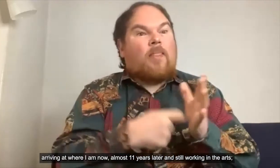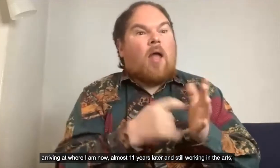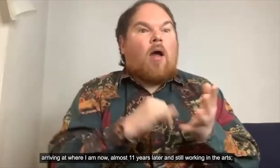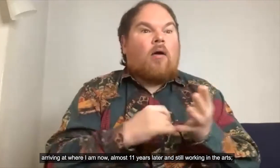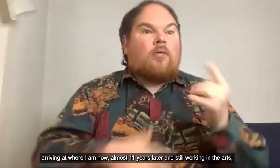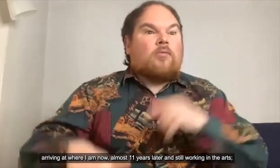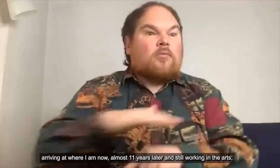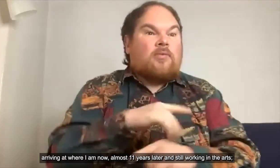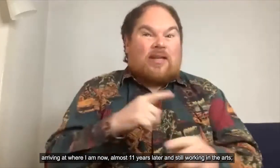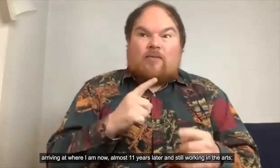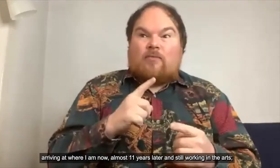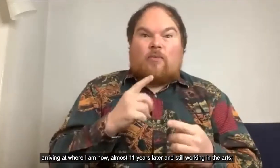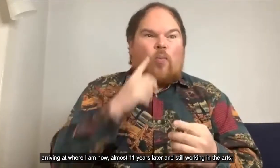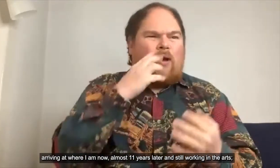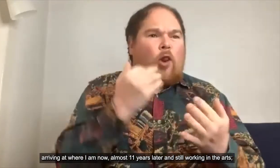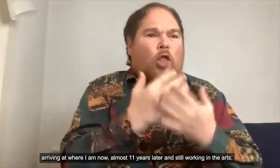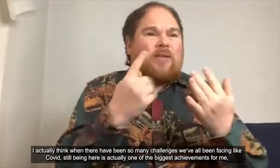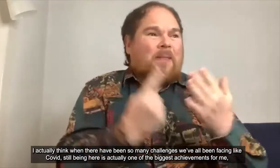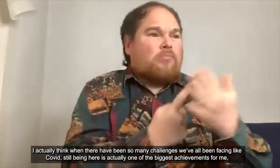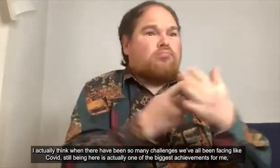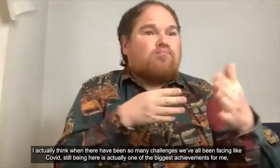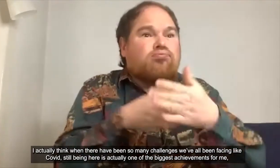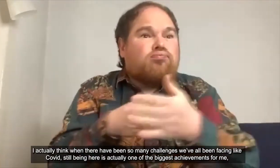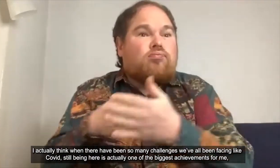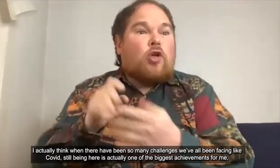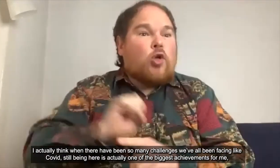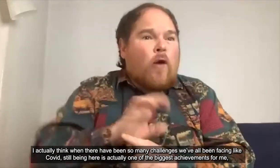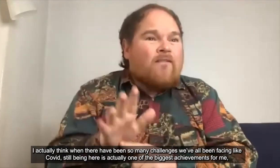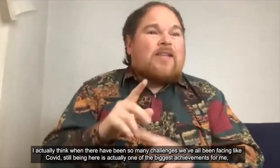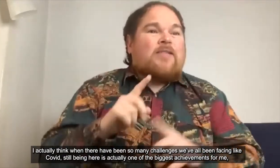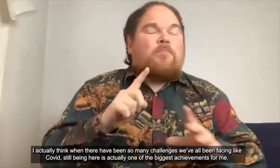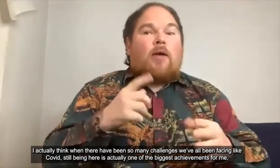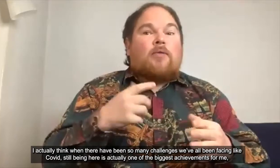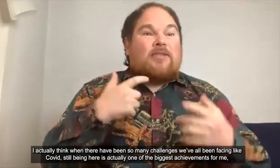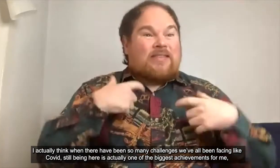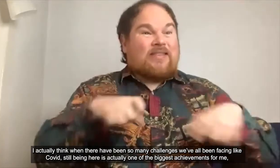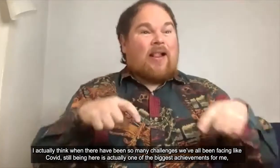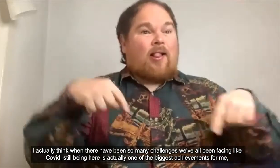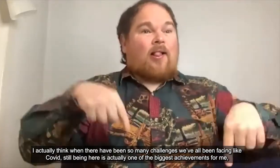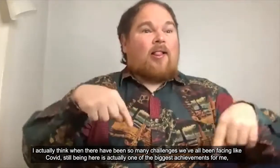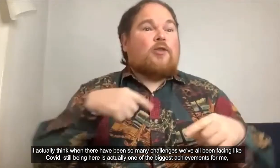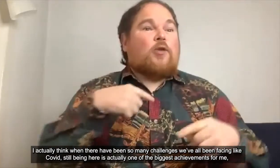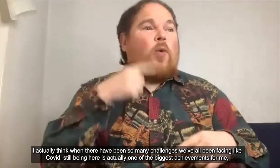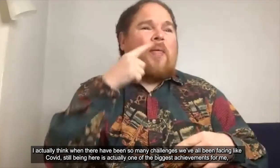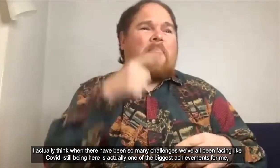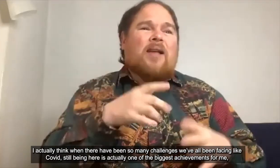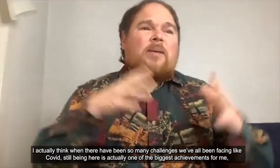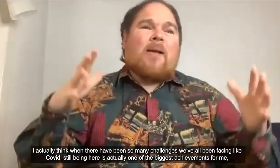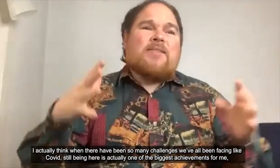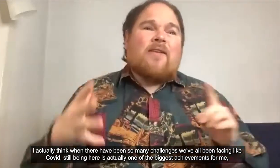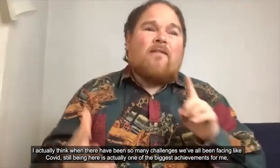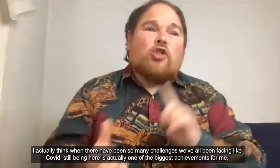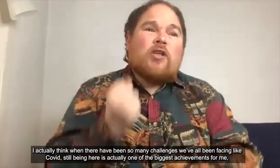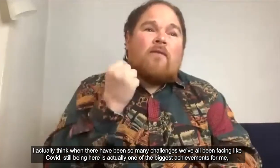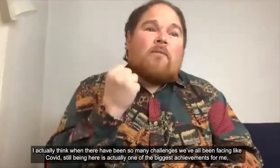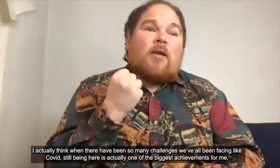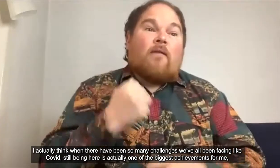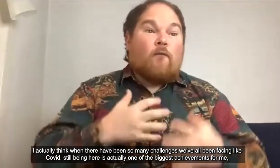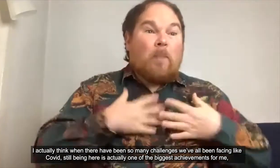working in the arts I actually think you know when there has been so many challenges we've all been facing like Covid and but